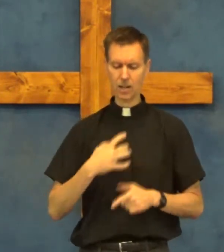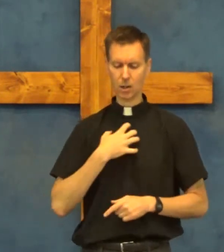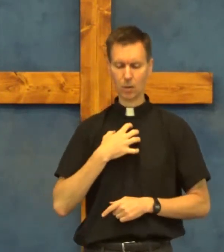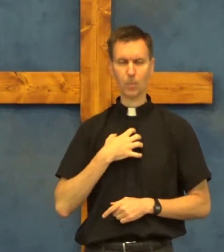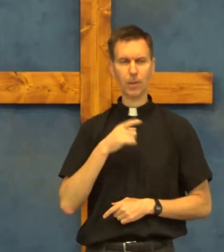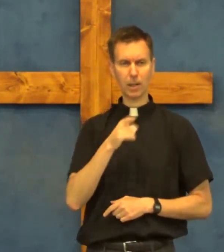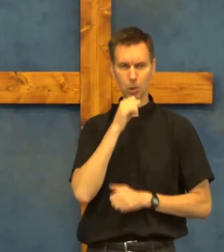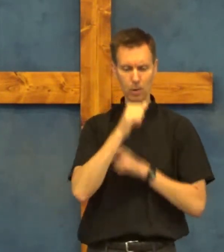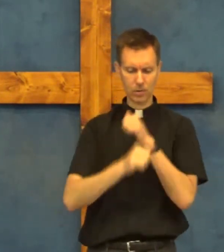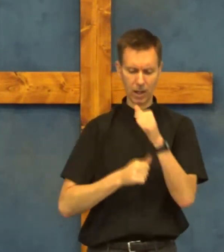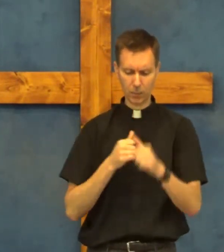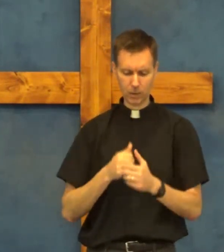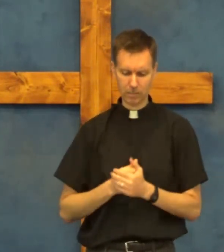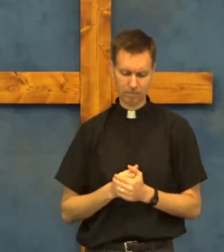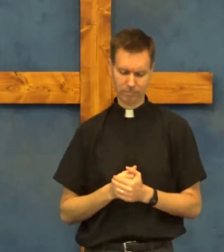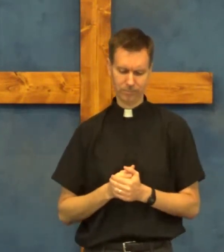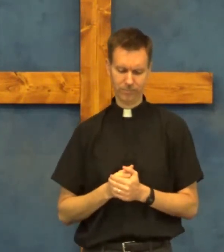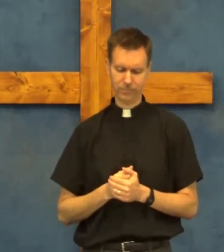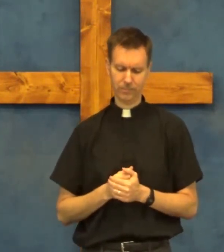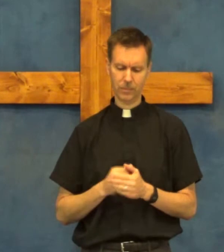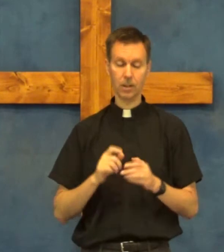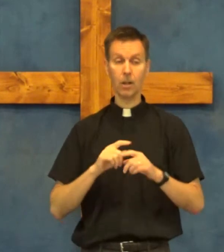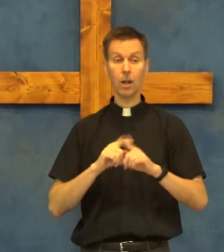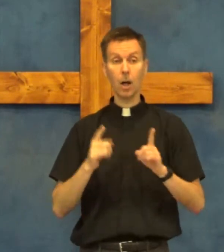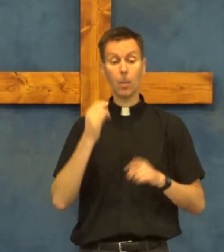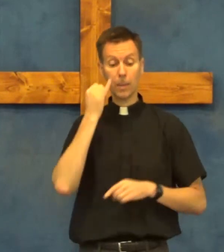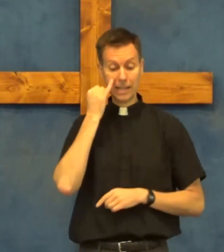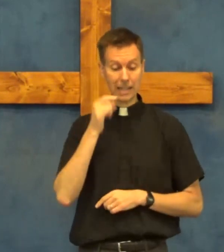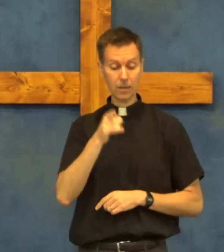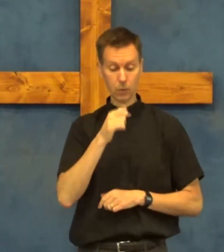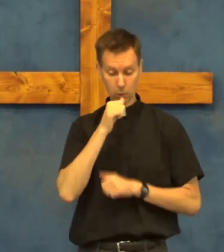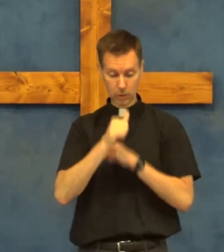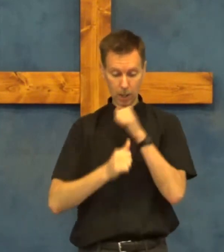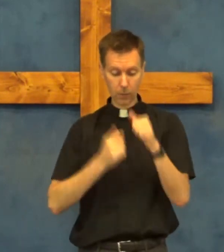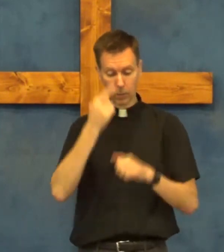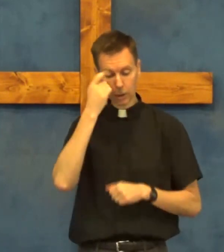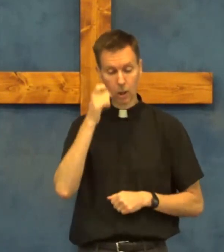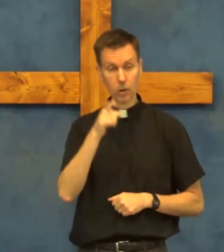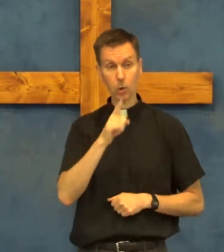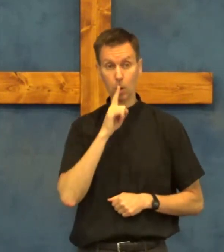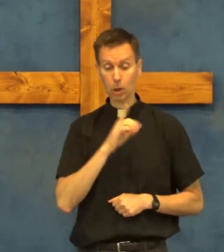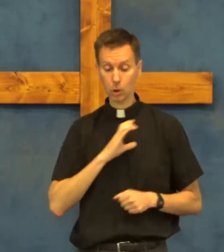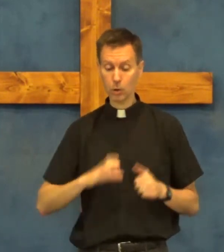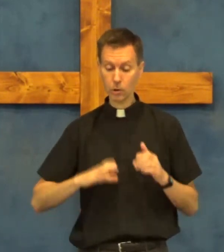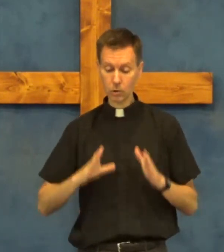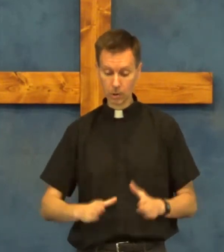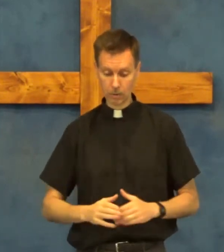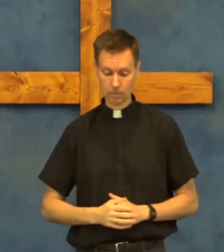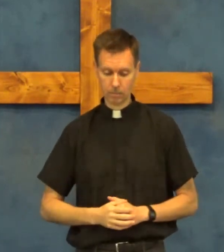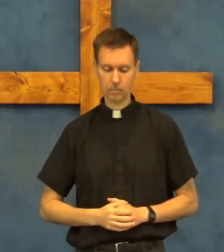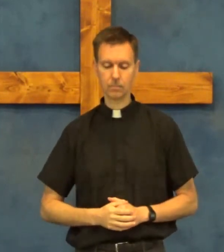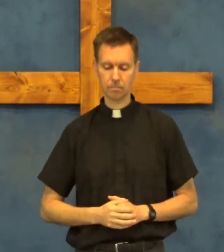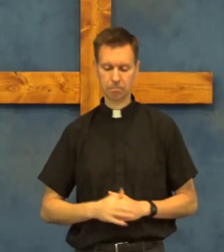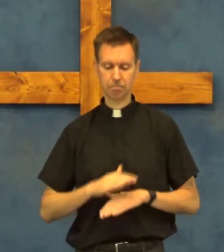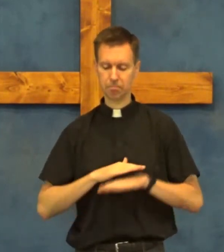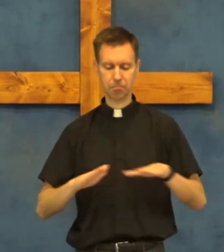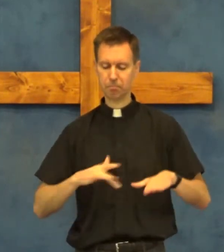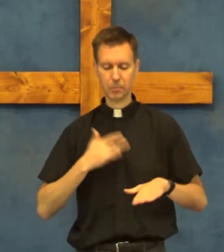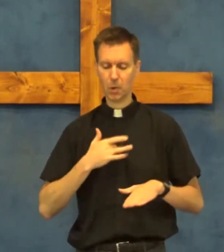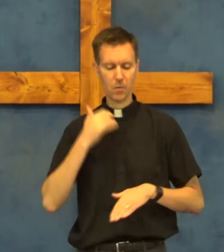complain you are suffering but if you suffer because you are a christian don't